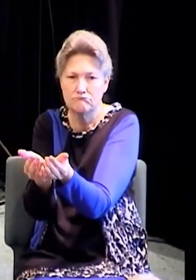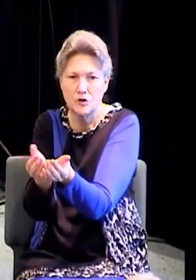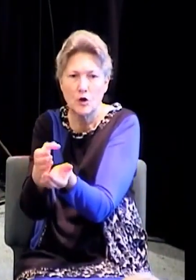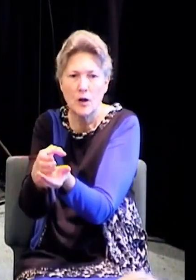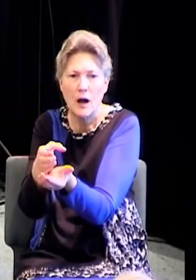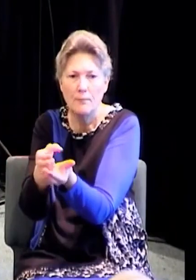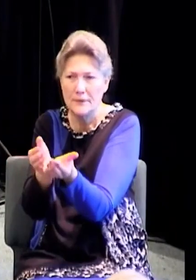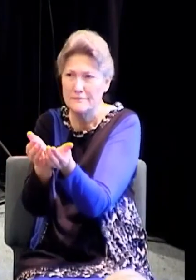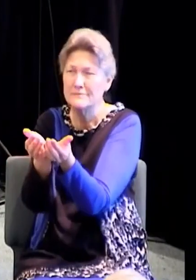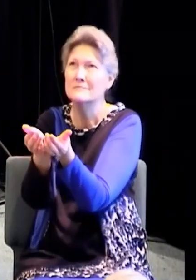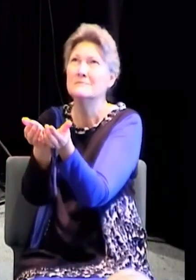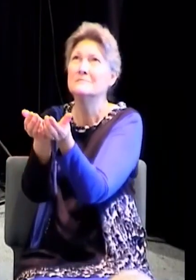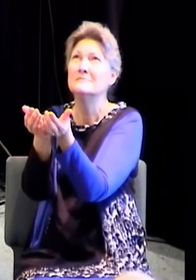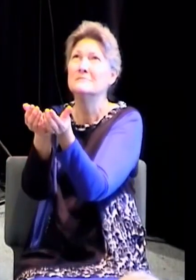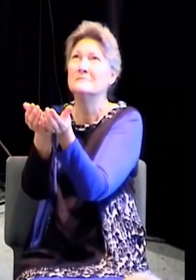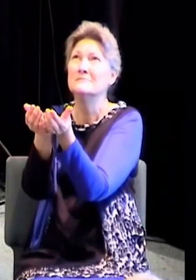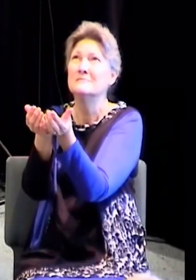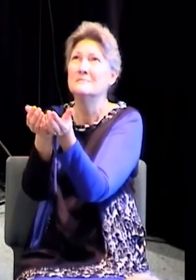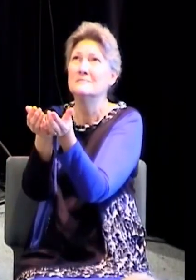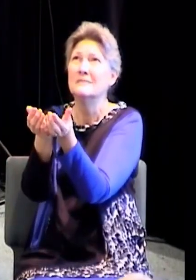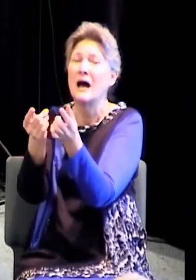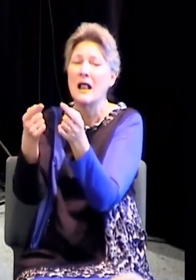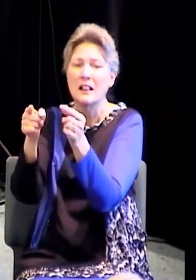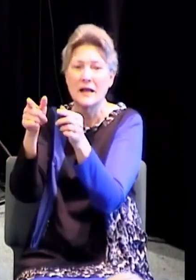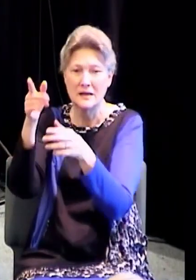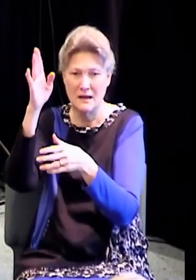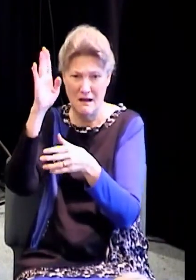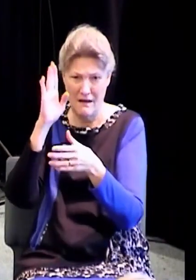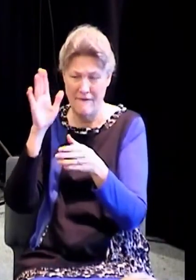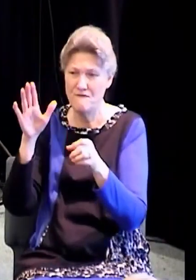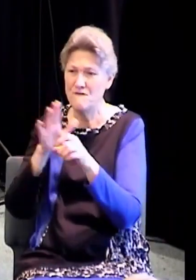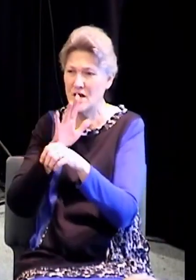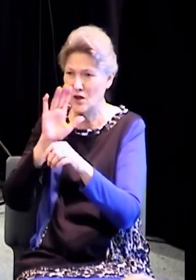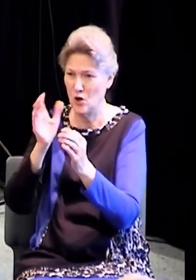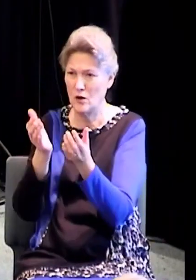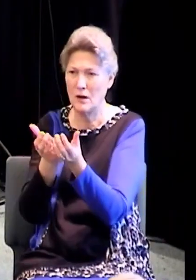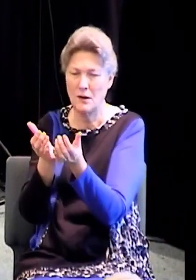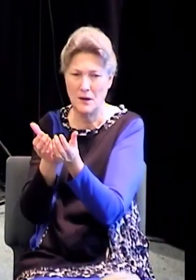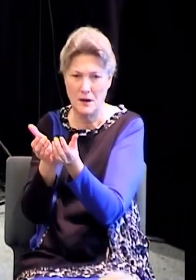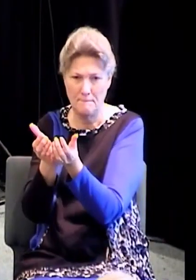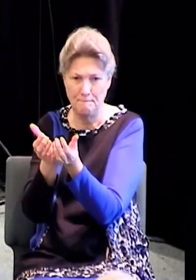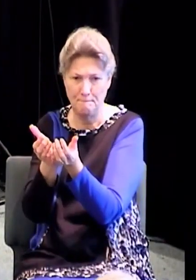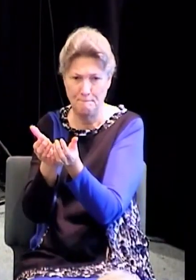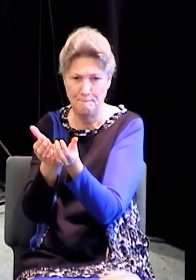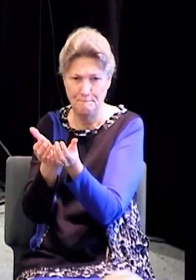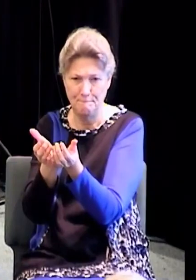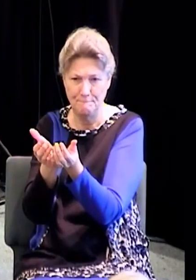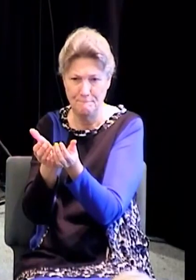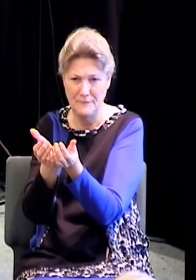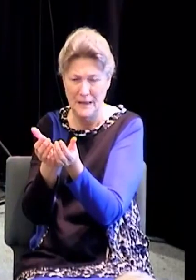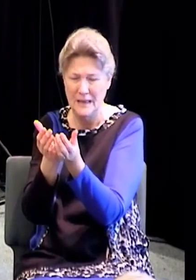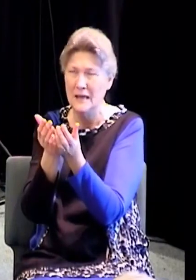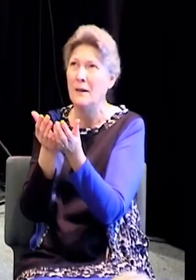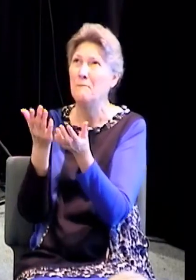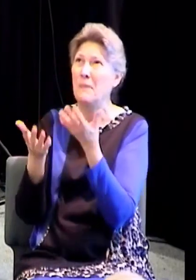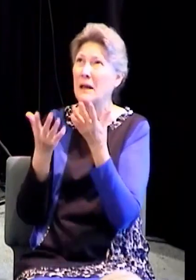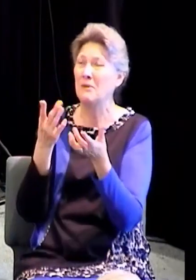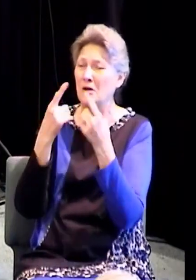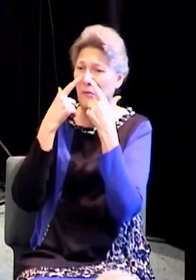just hold it out and let it begin to pour tears will begin to flow. Your hands may begin to tremble. Your